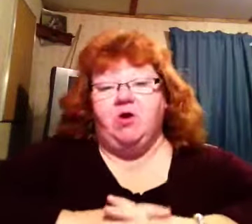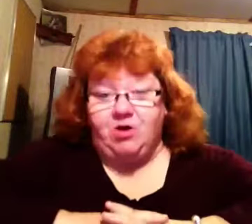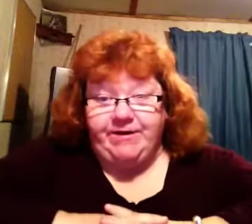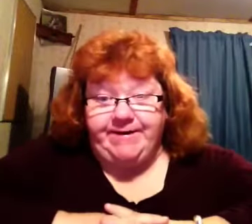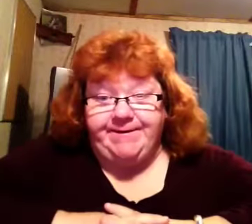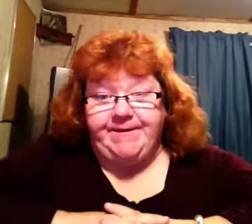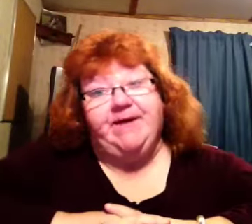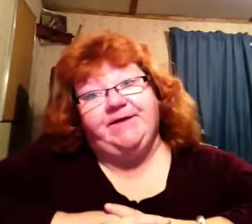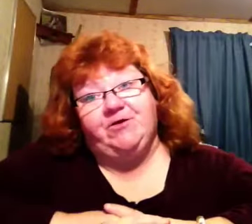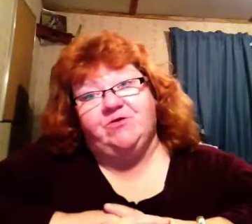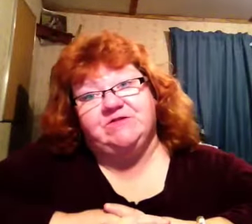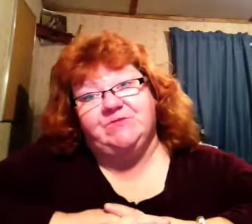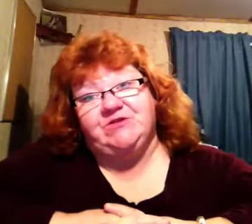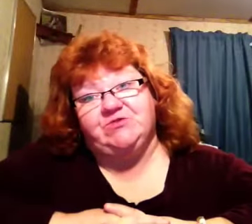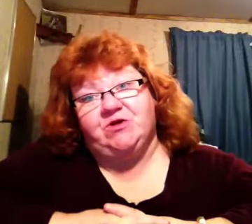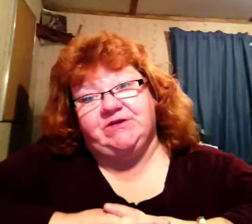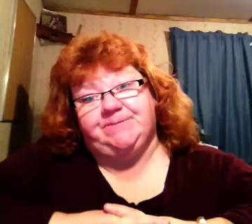Okay, I'm going to go because somebody just walked in.